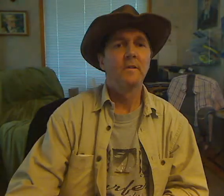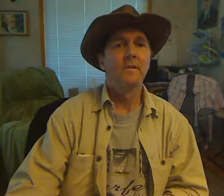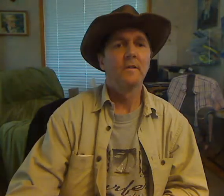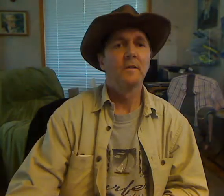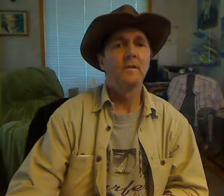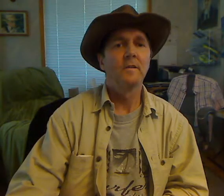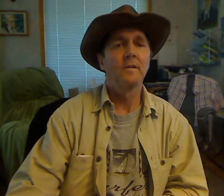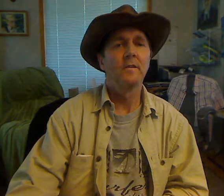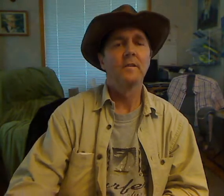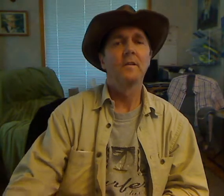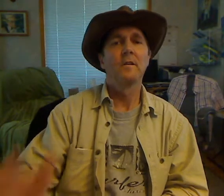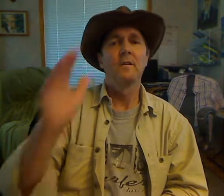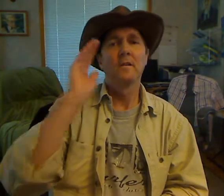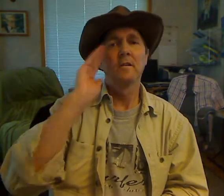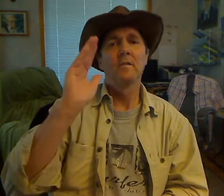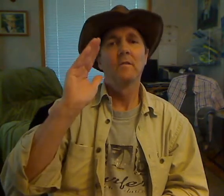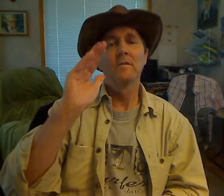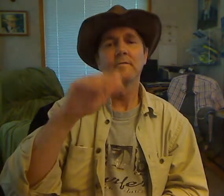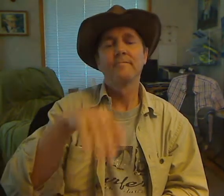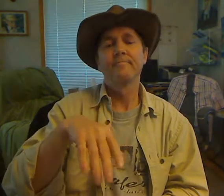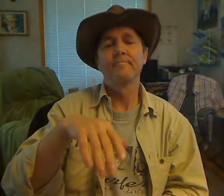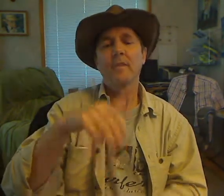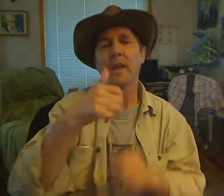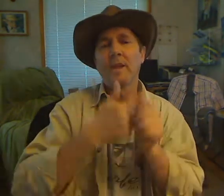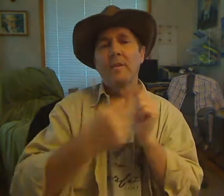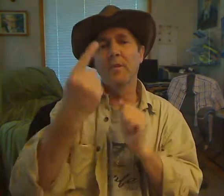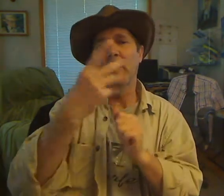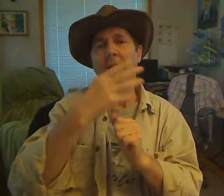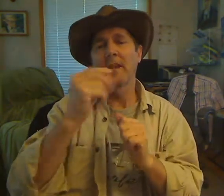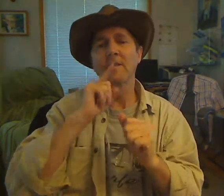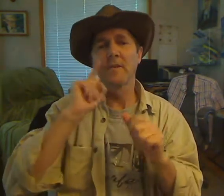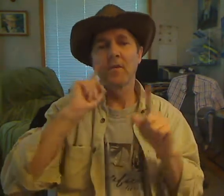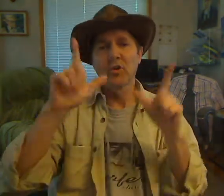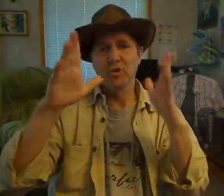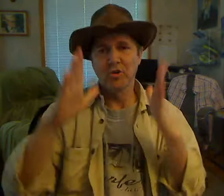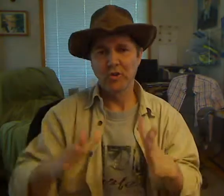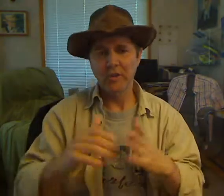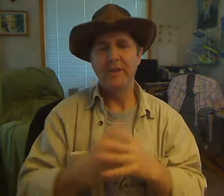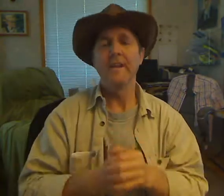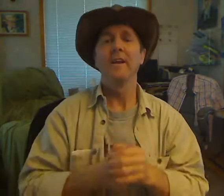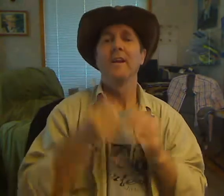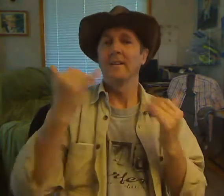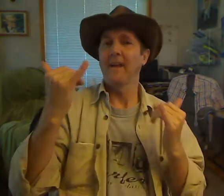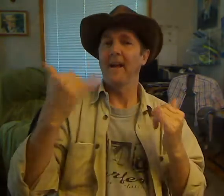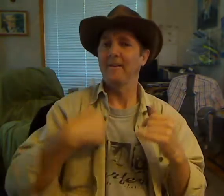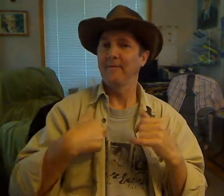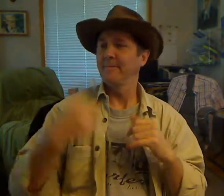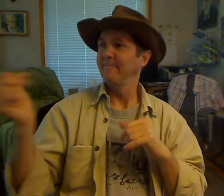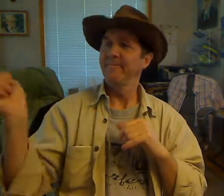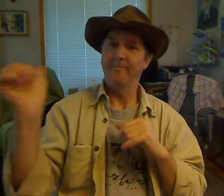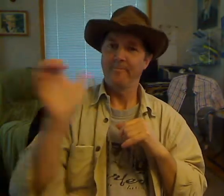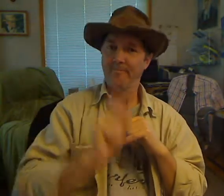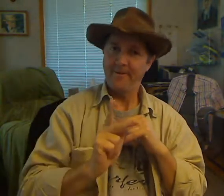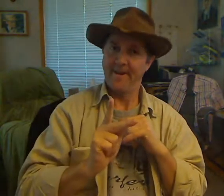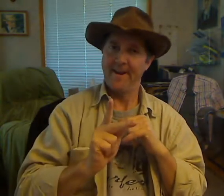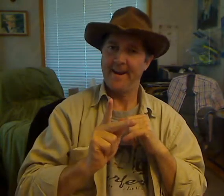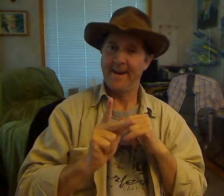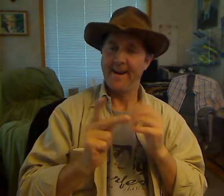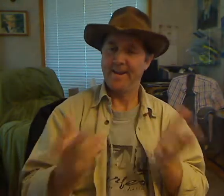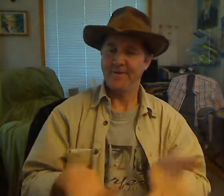If you plan on building, furnishing, or remodeling your home, or you're just tired of paying retail, don't spend another dollar. Now,